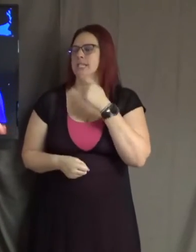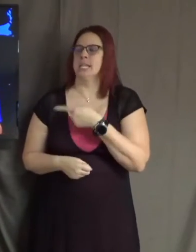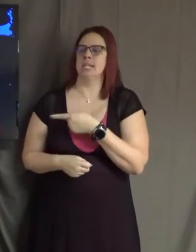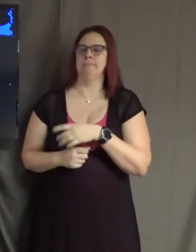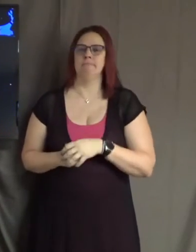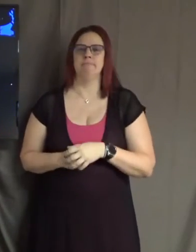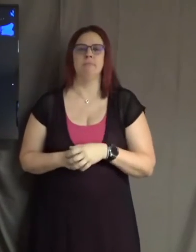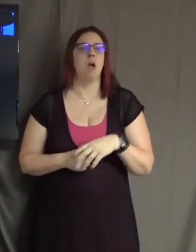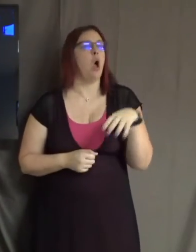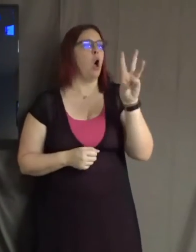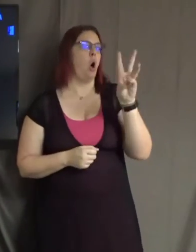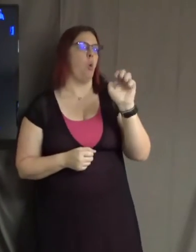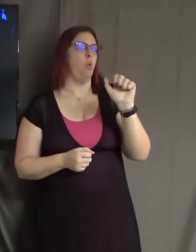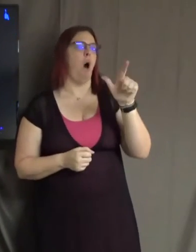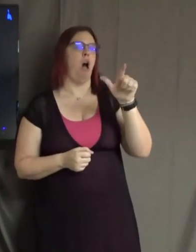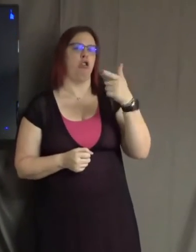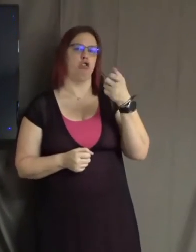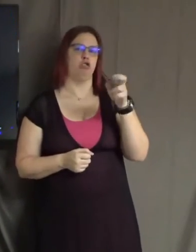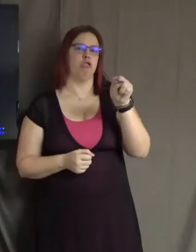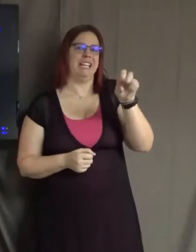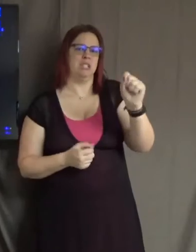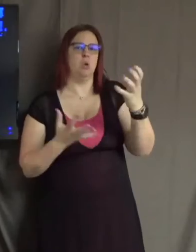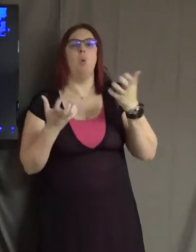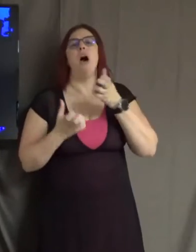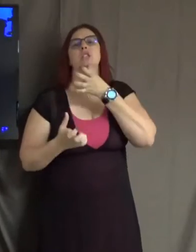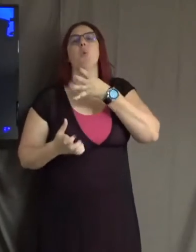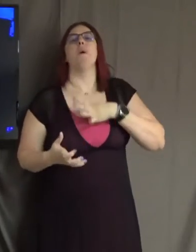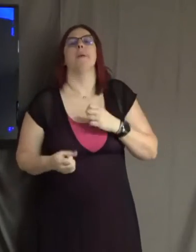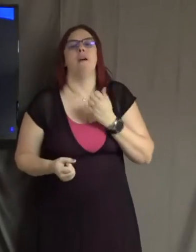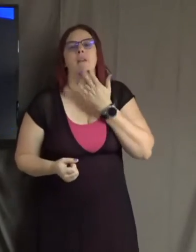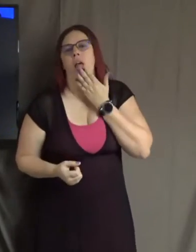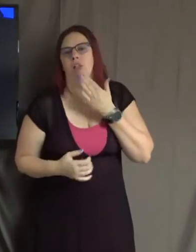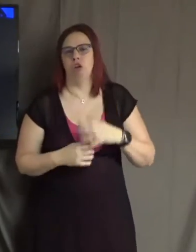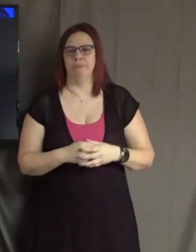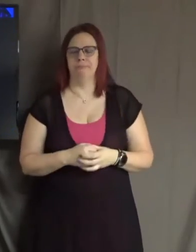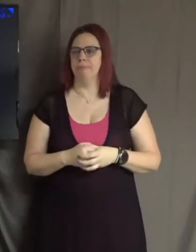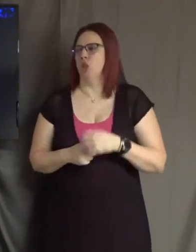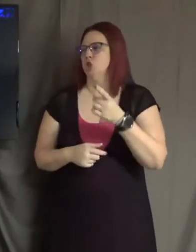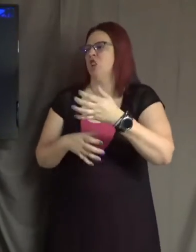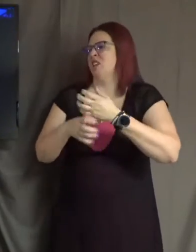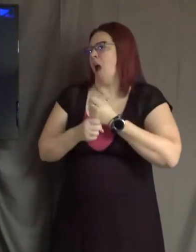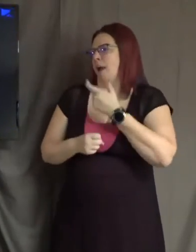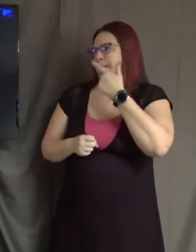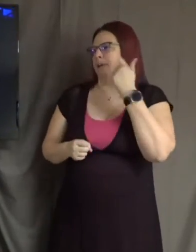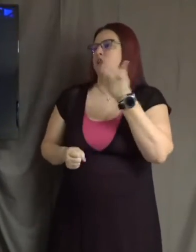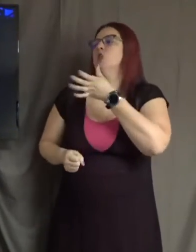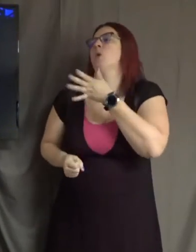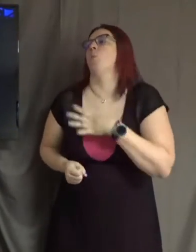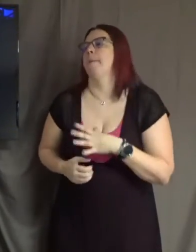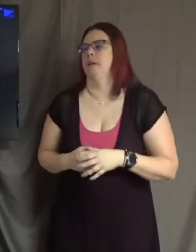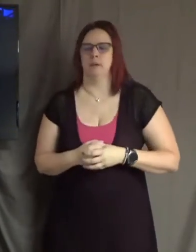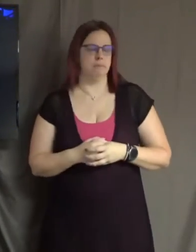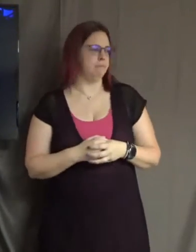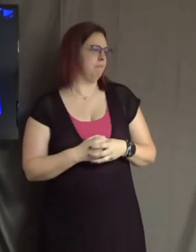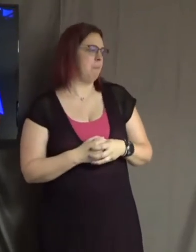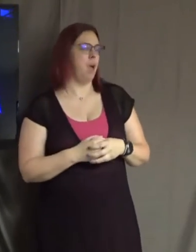wanted a woman of color. She just got this role because she's a woman and she happens to be a woman of color. Not really looking. That's